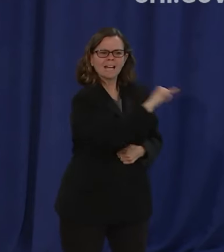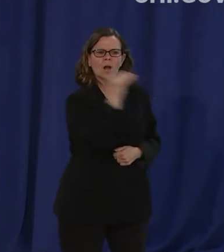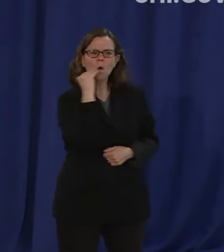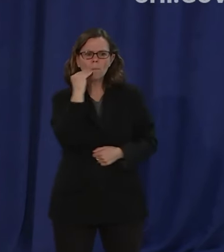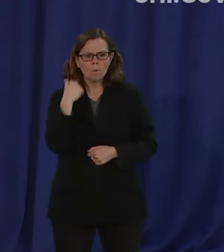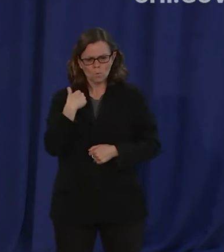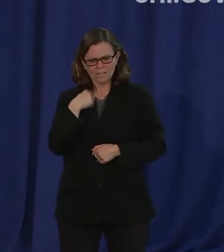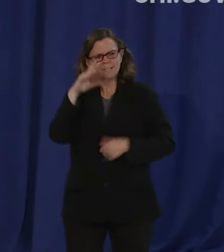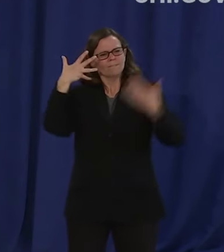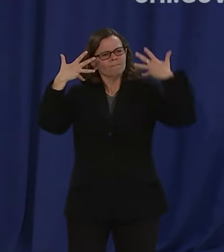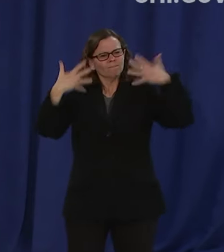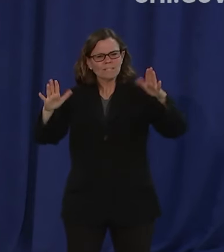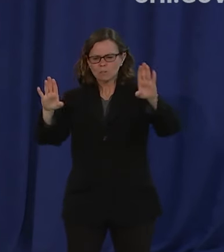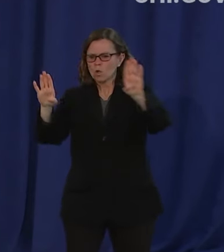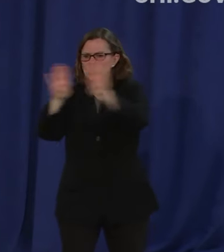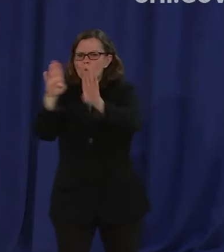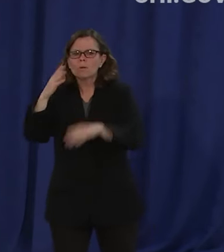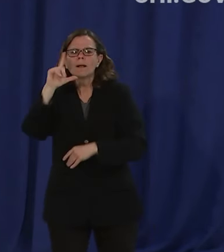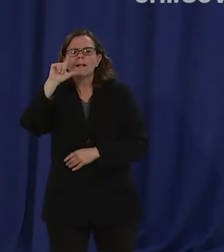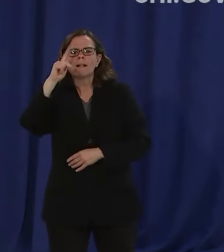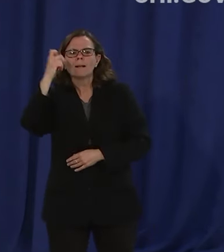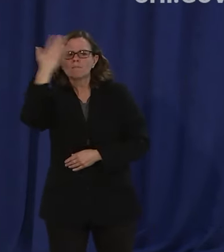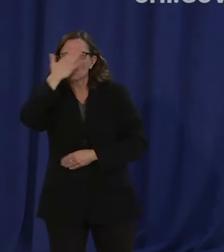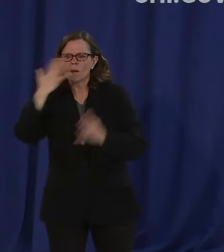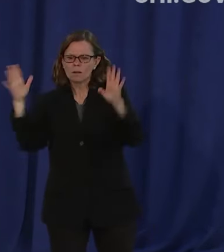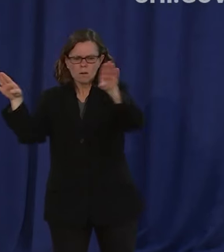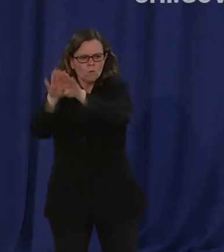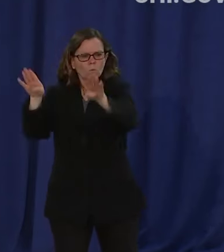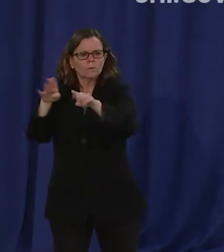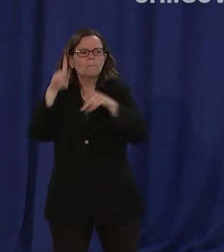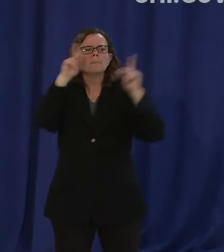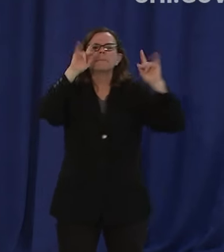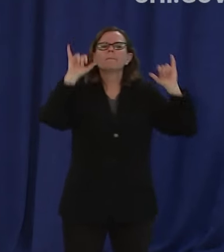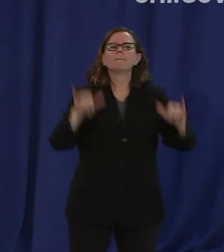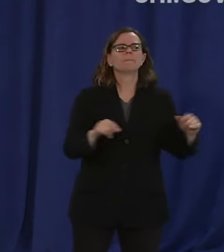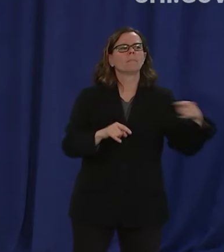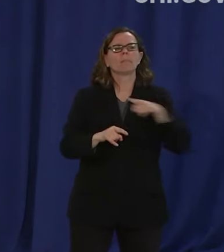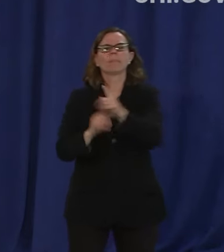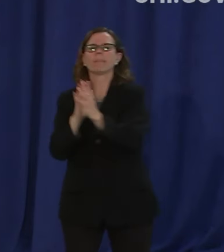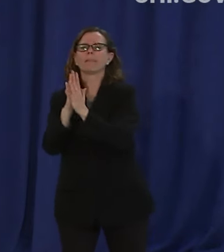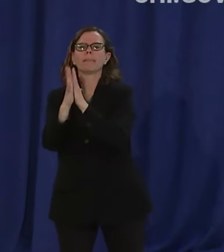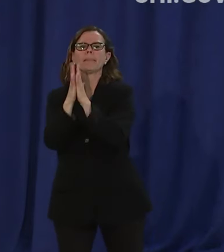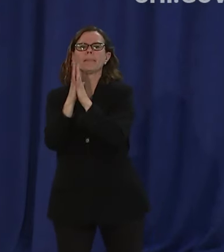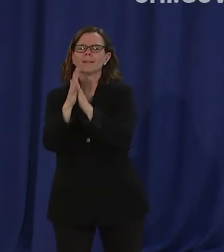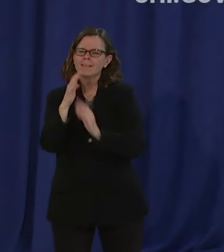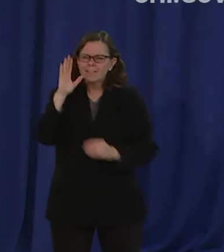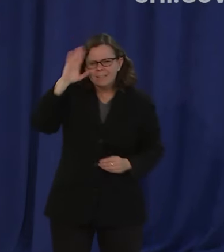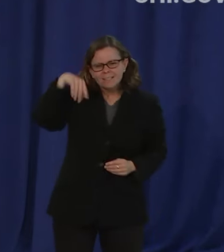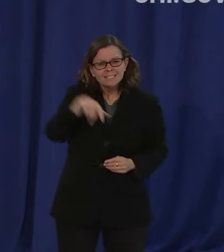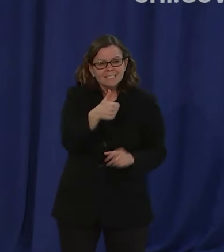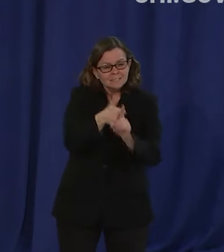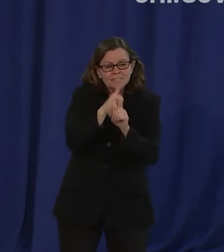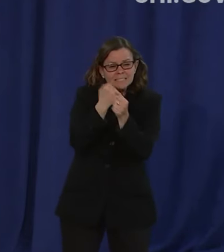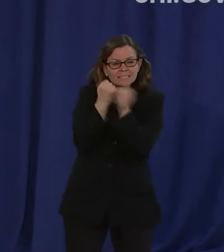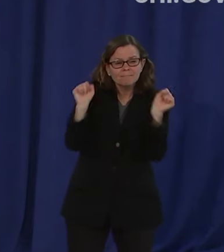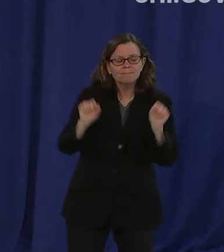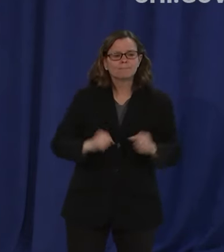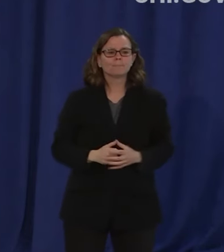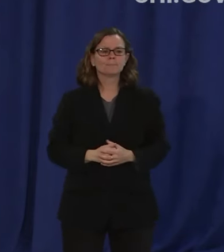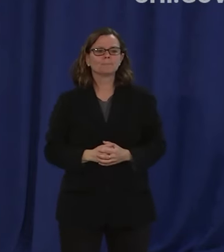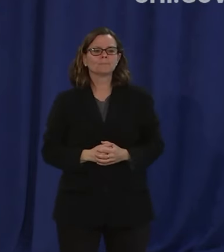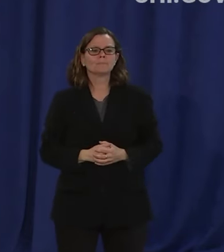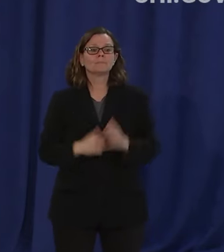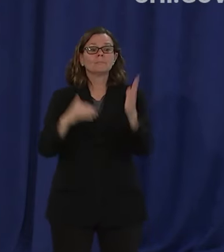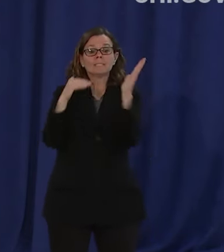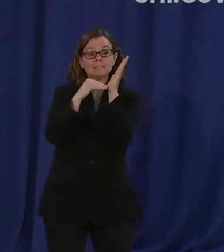congregating in mass in ways that we knew weren't safe as as dr. already from public health is I think really made plain